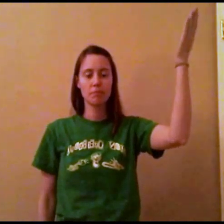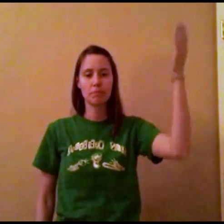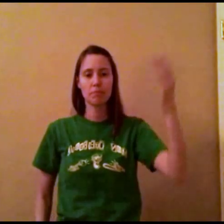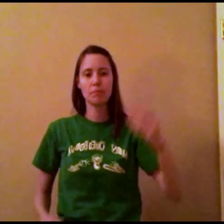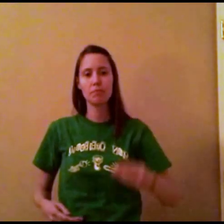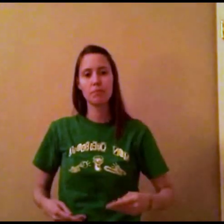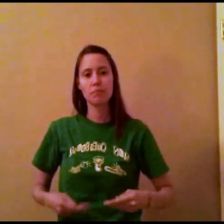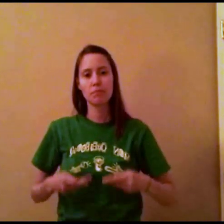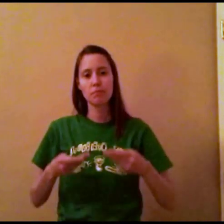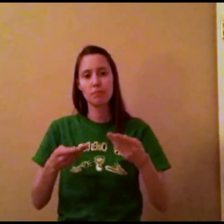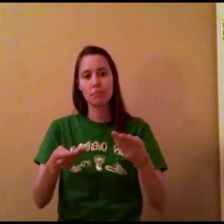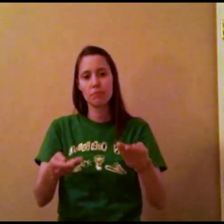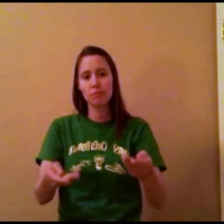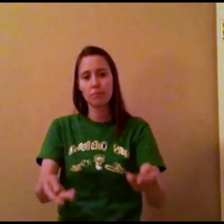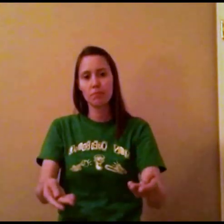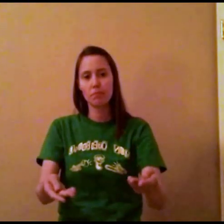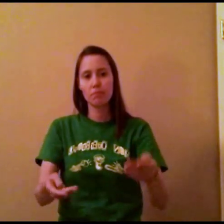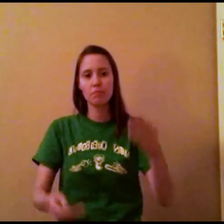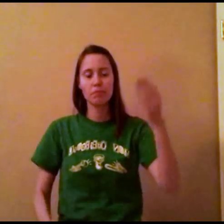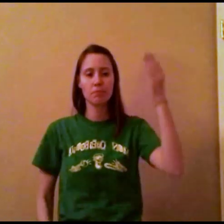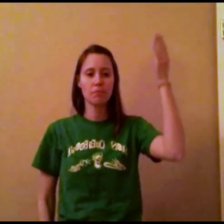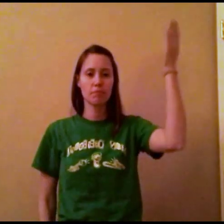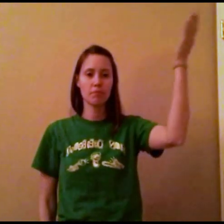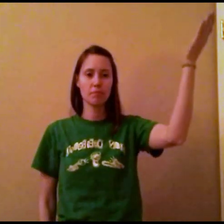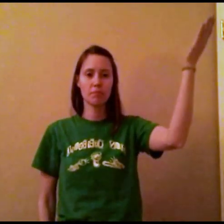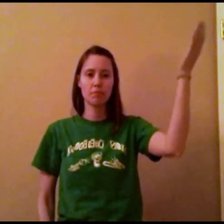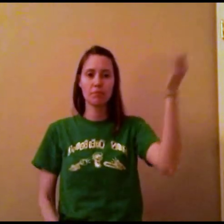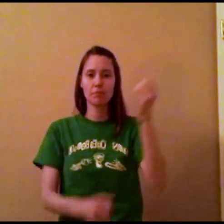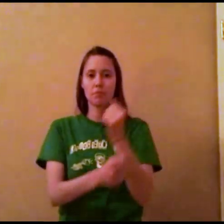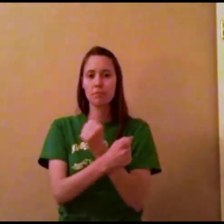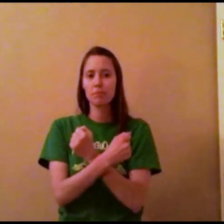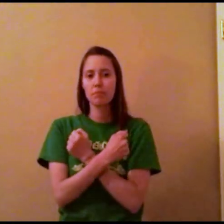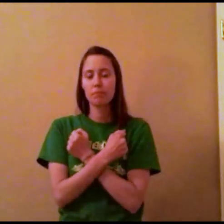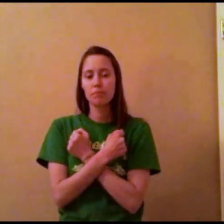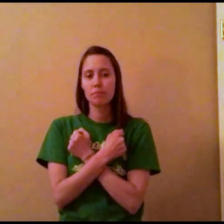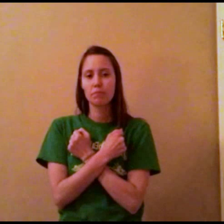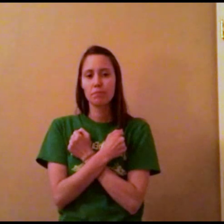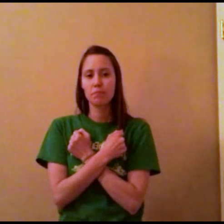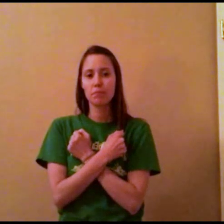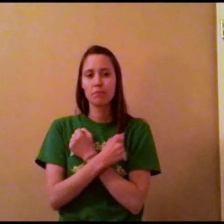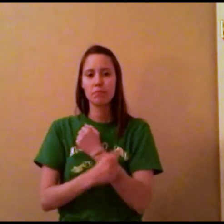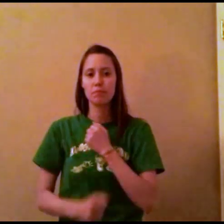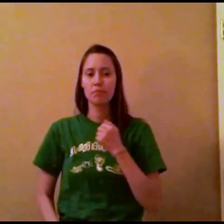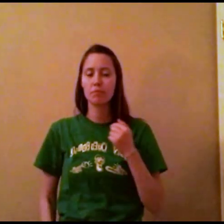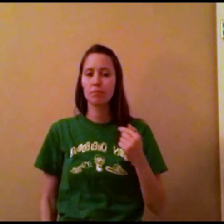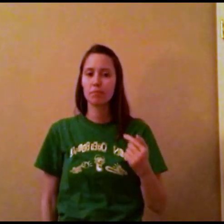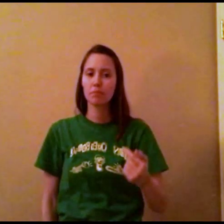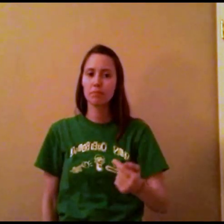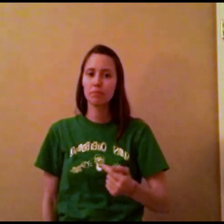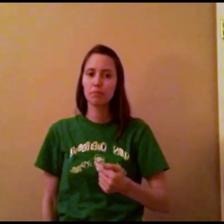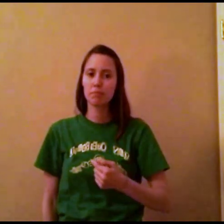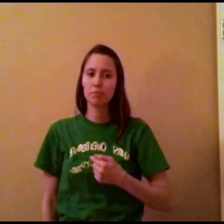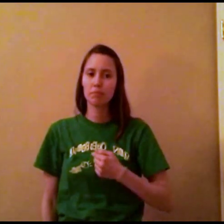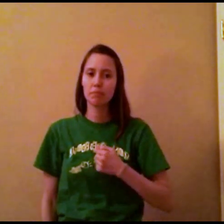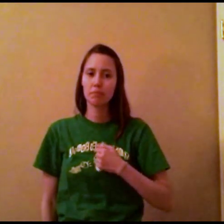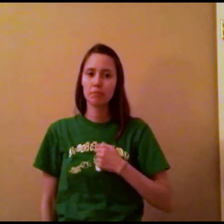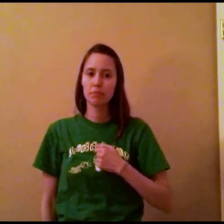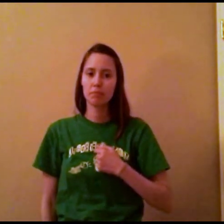should extend his great love unto such as